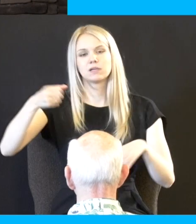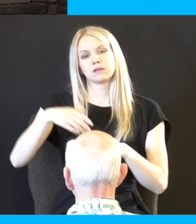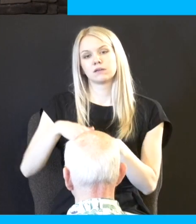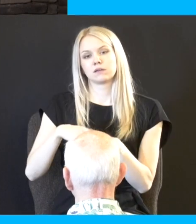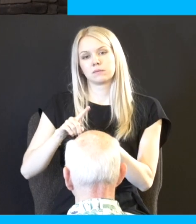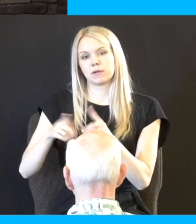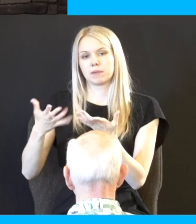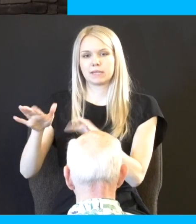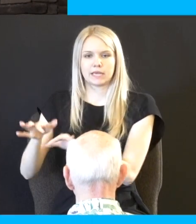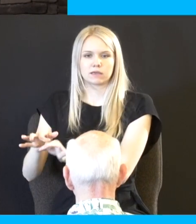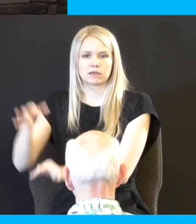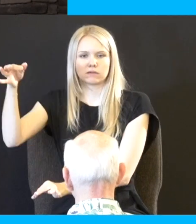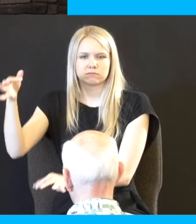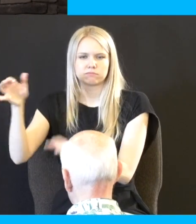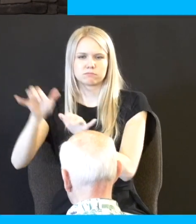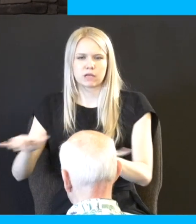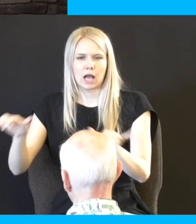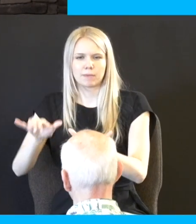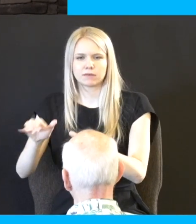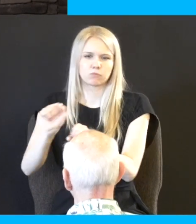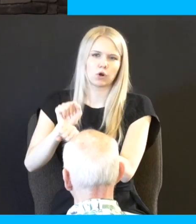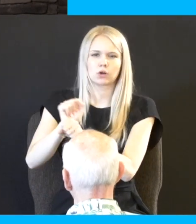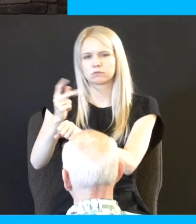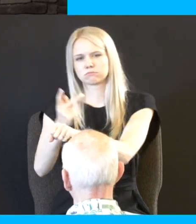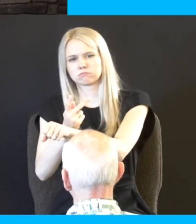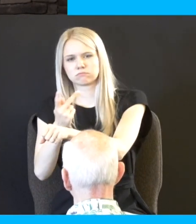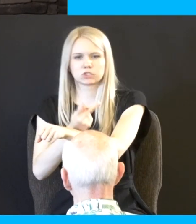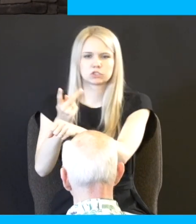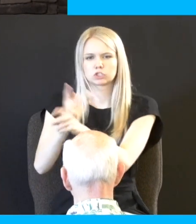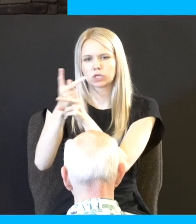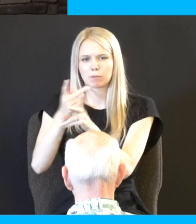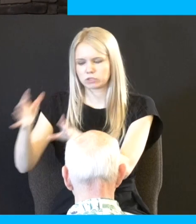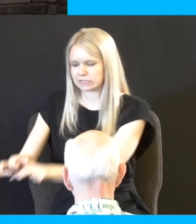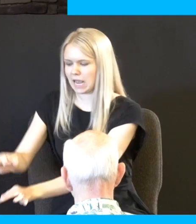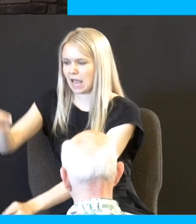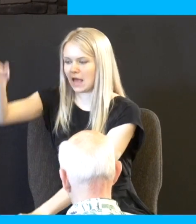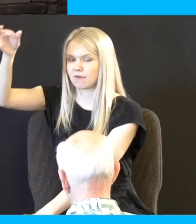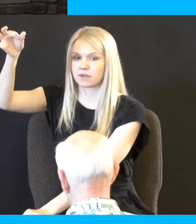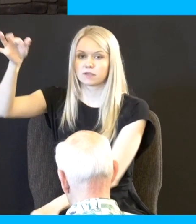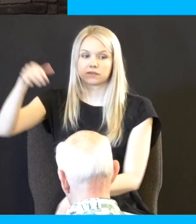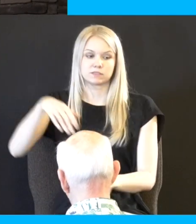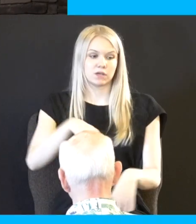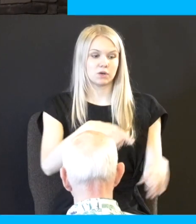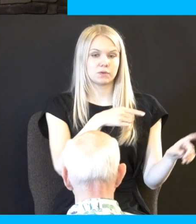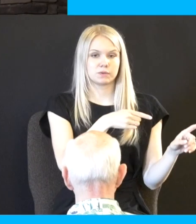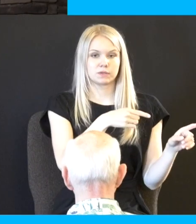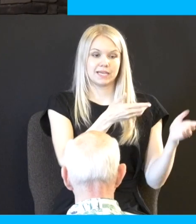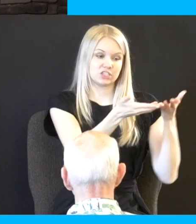staff kind of like a common work item that they had over there so if a man smite his maidservant or his manservant with a